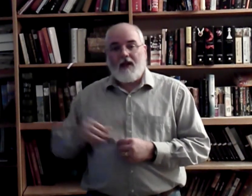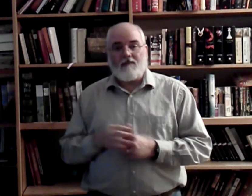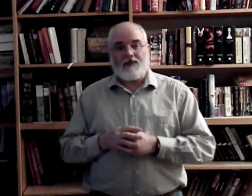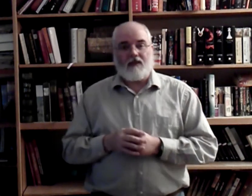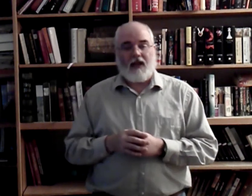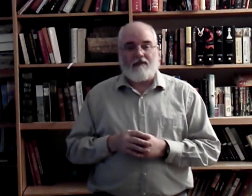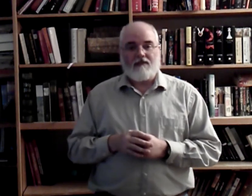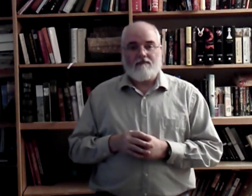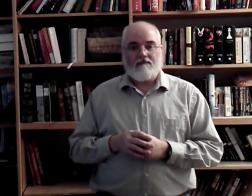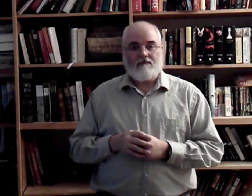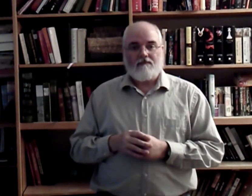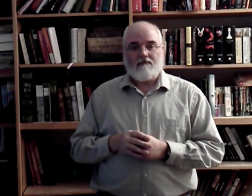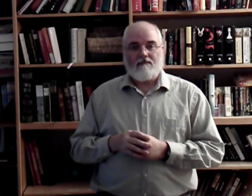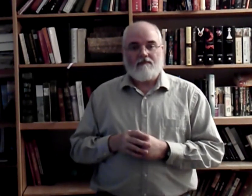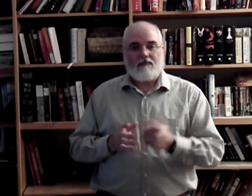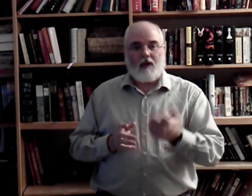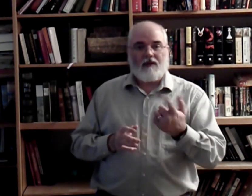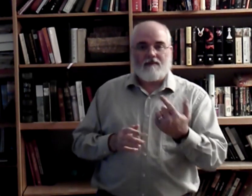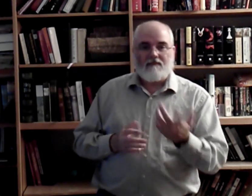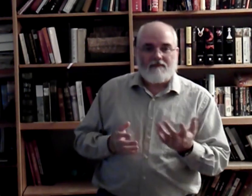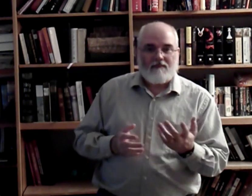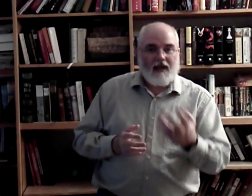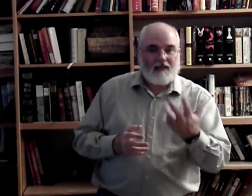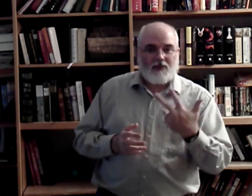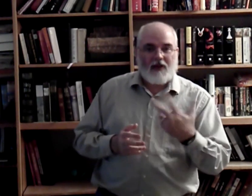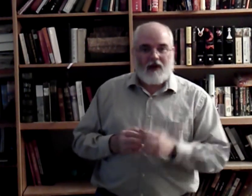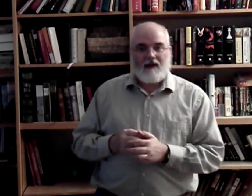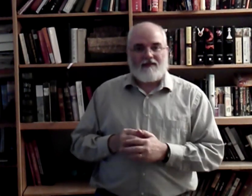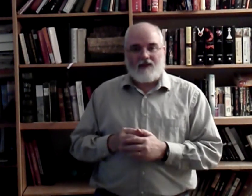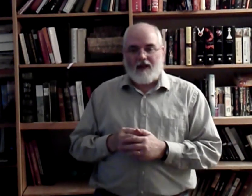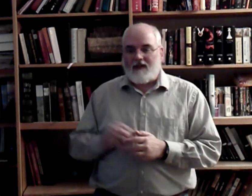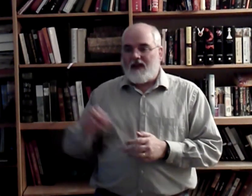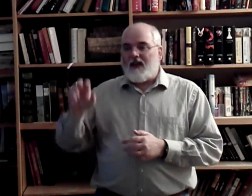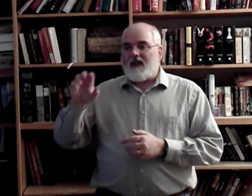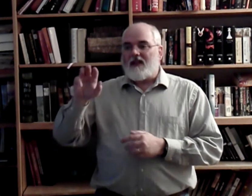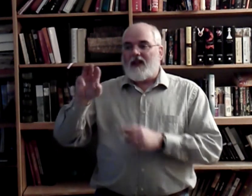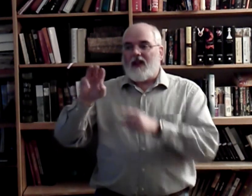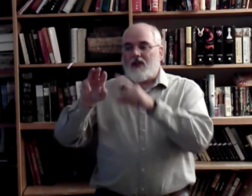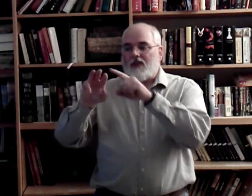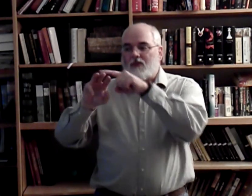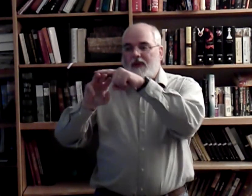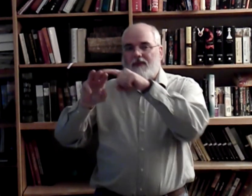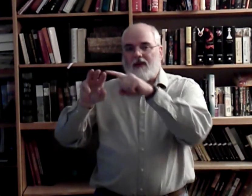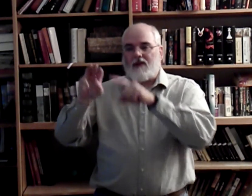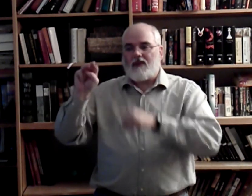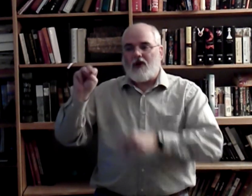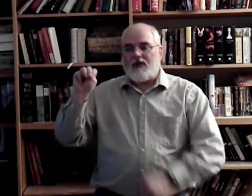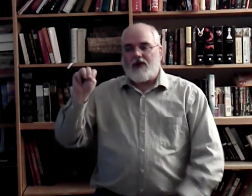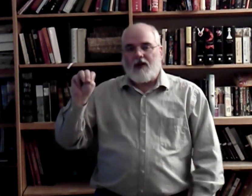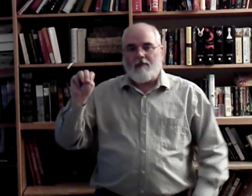humps does it have? Tell me. It has three, right? Okay. Three fingers over your thumb.